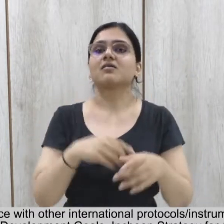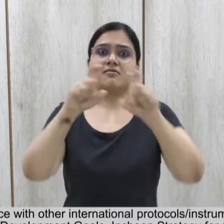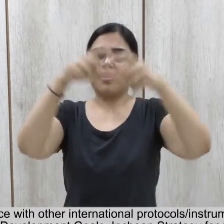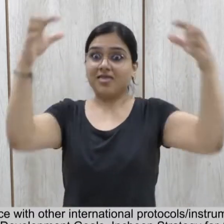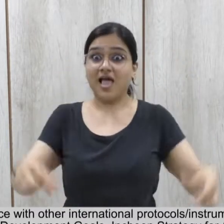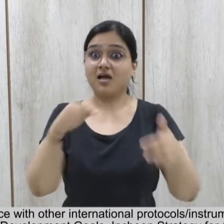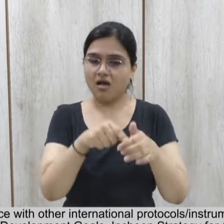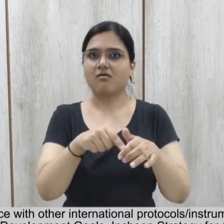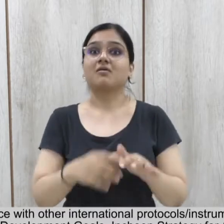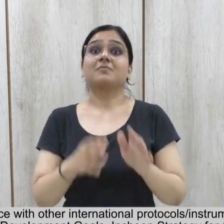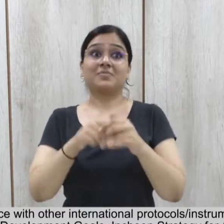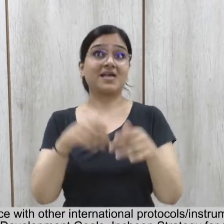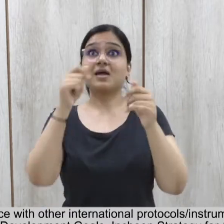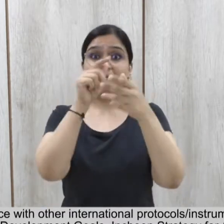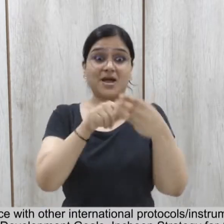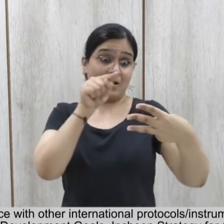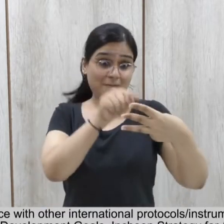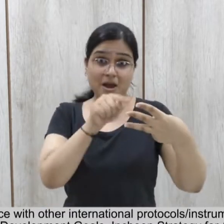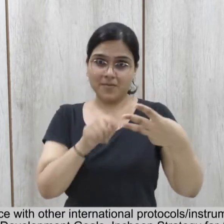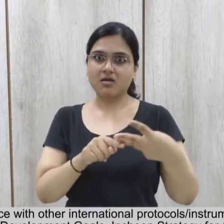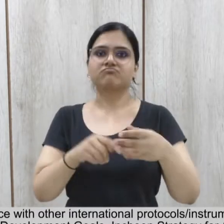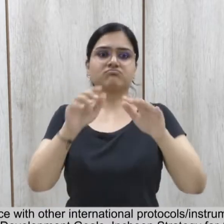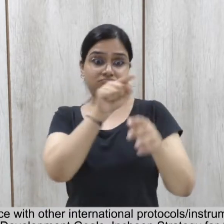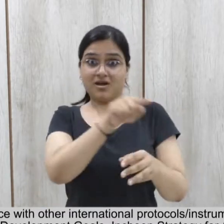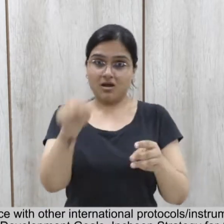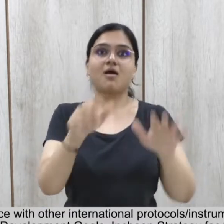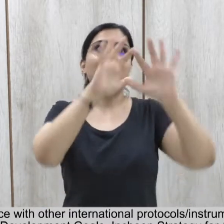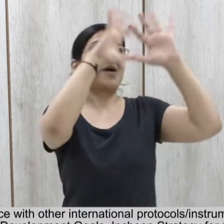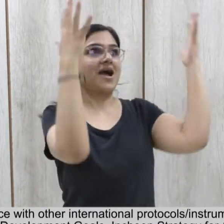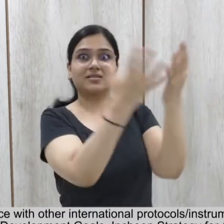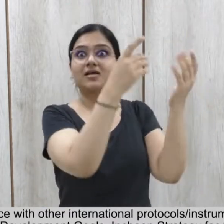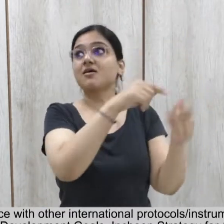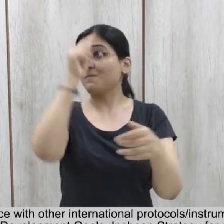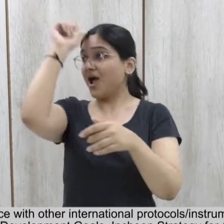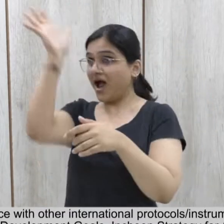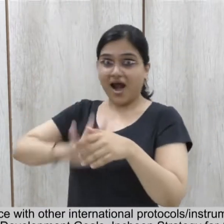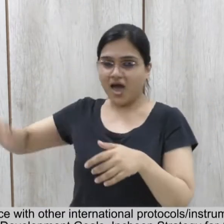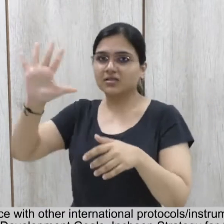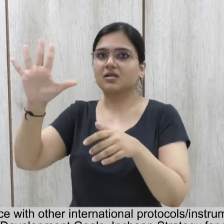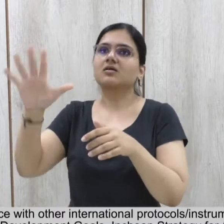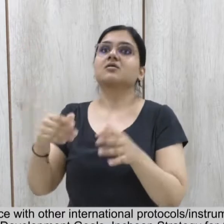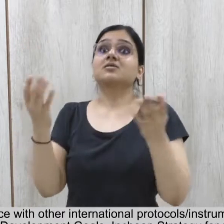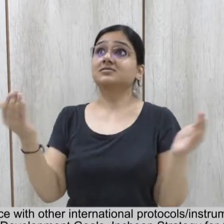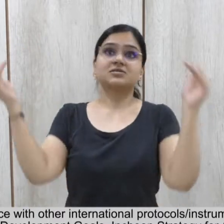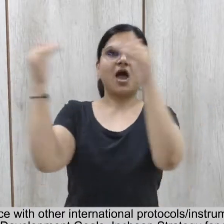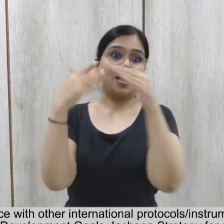such as the 2030 Agenda of the Sustainable Development Goals, Incheon Strategy for Asia-Pacific Decade for